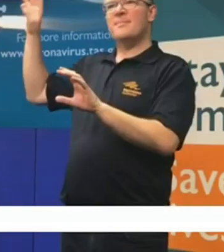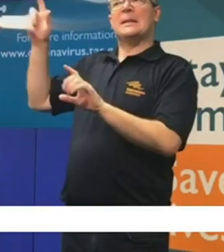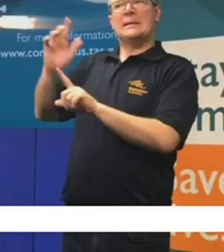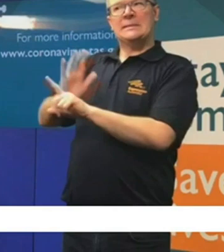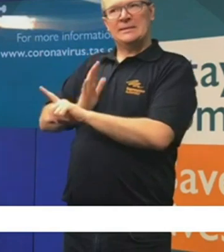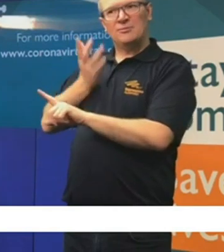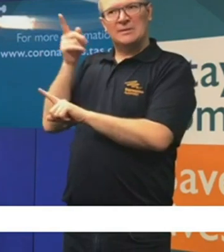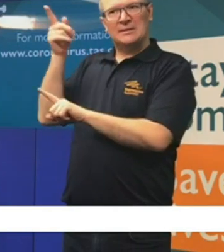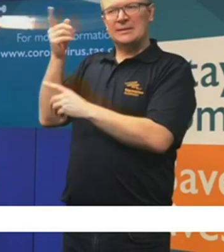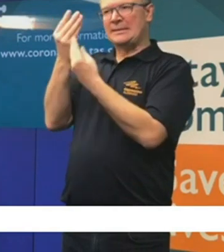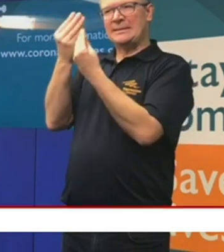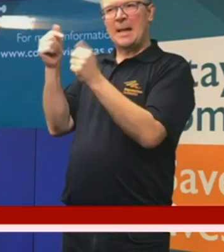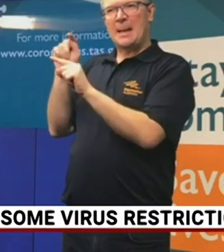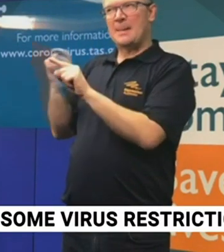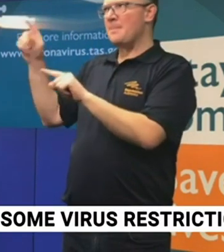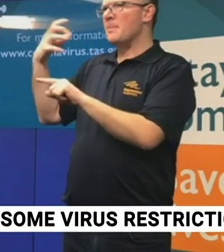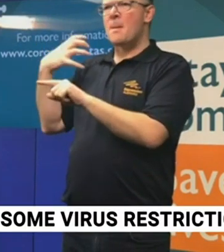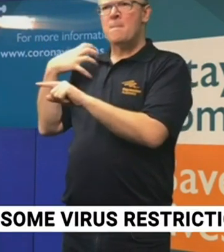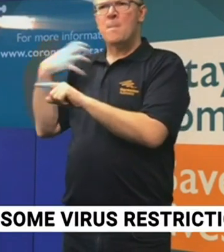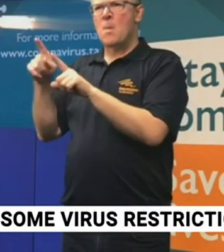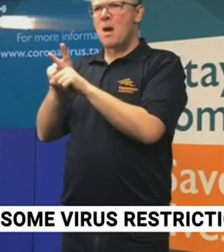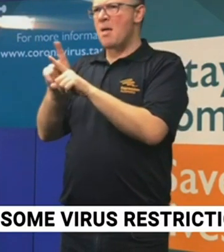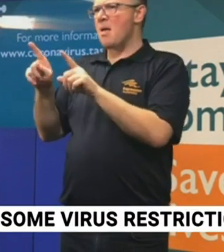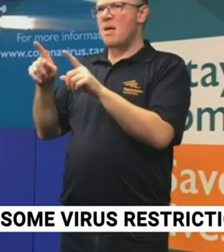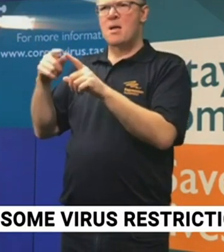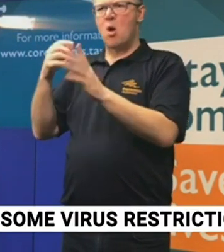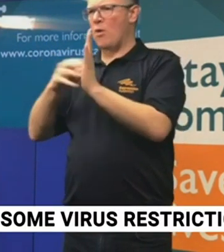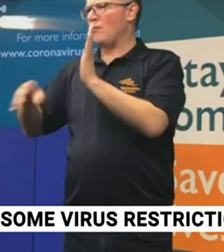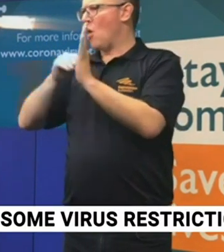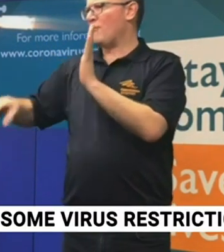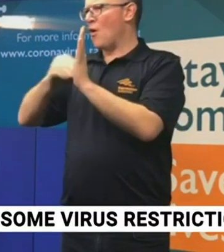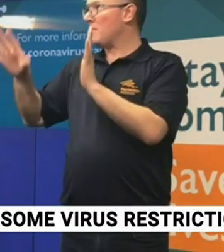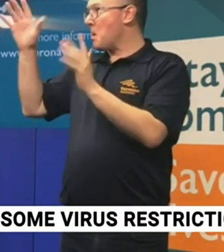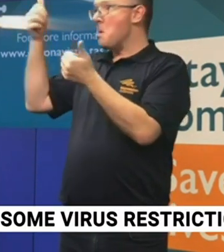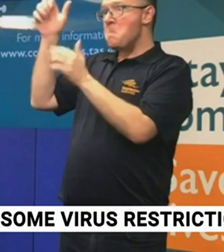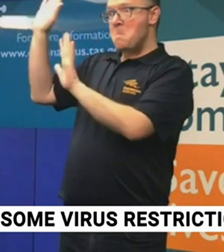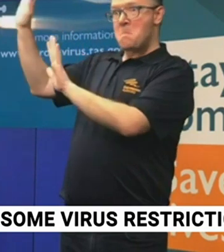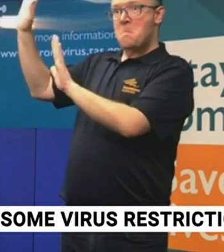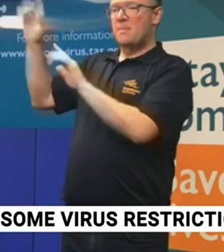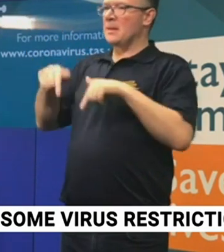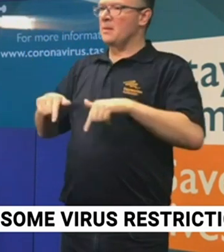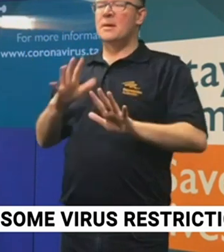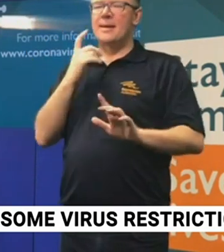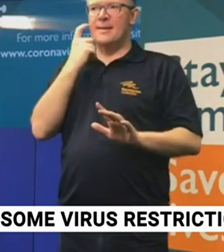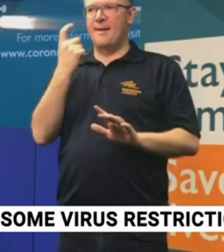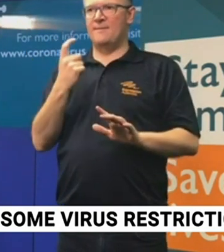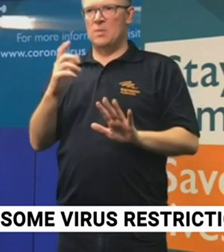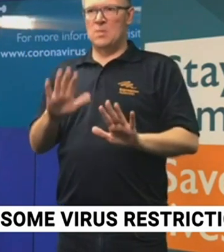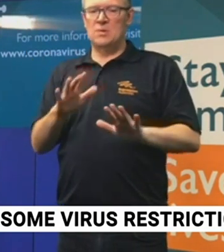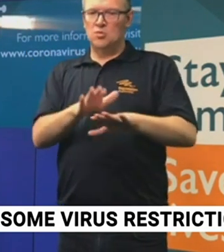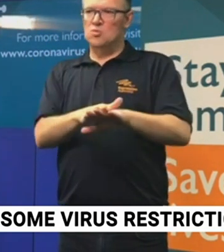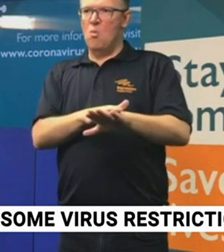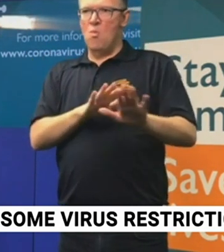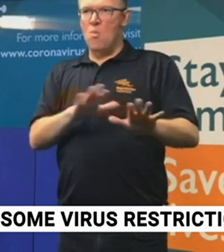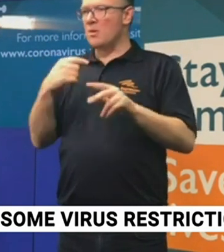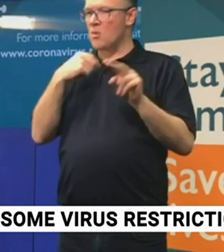perhaps aggressive steps that other states might take to move through this. I recognise that what we need to do is to keep Tasmanians